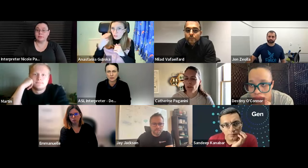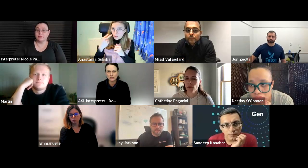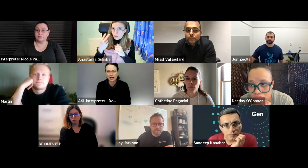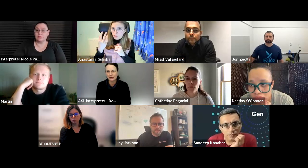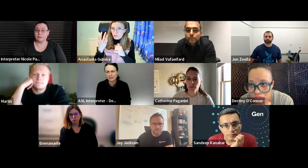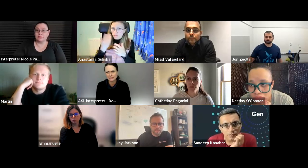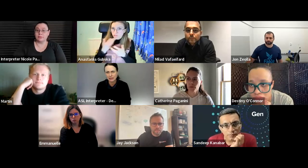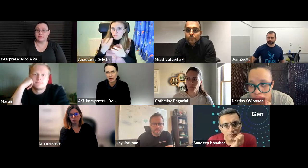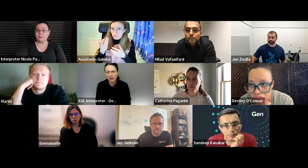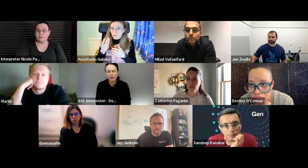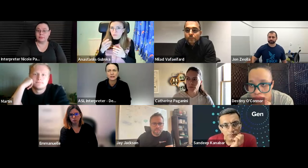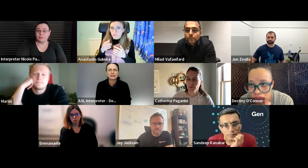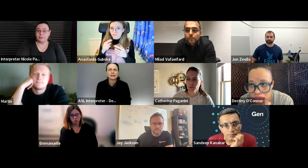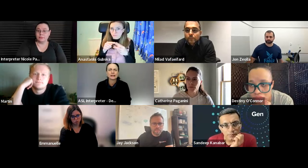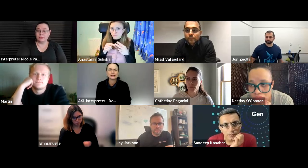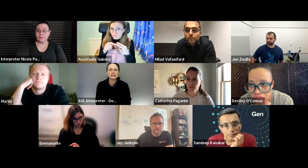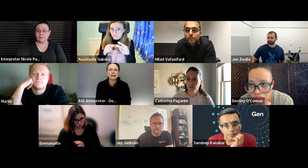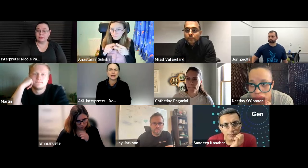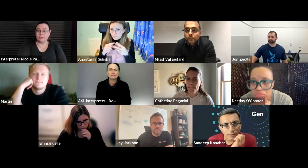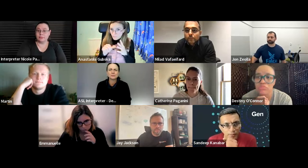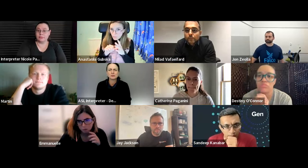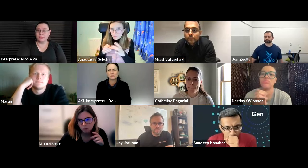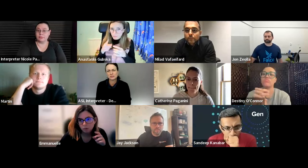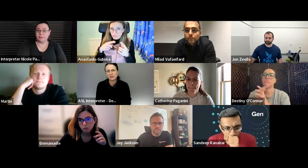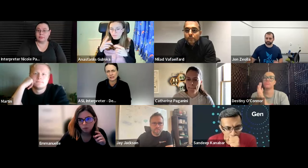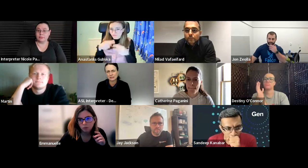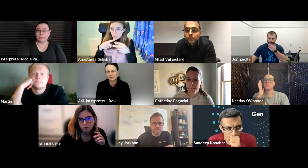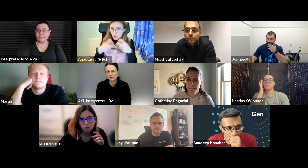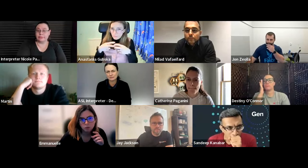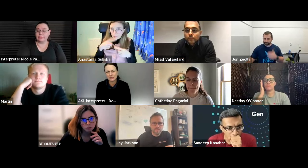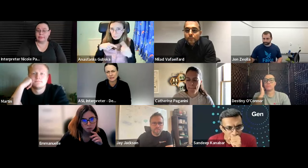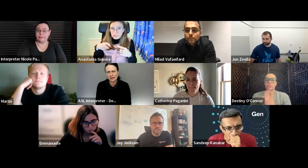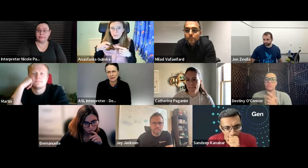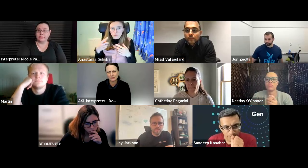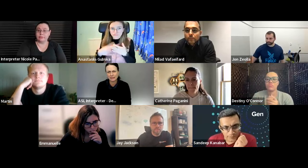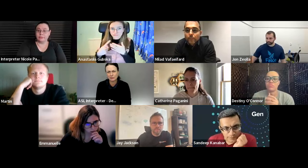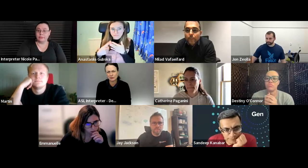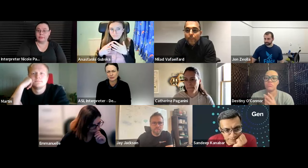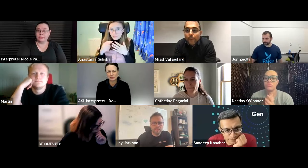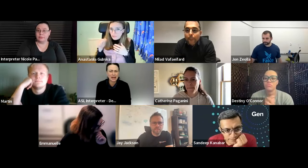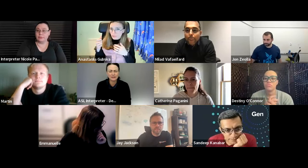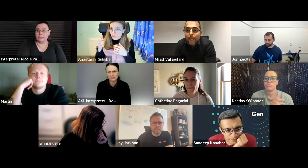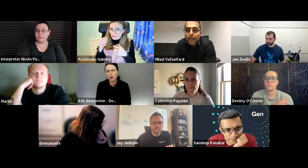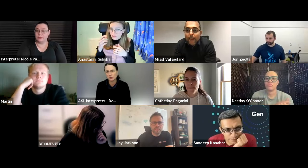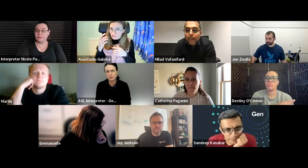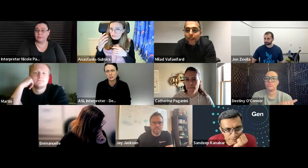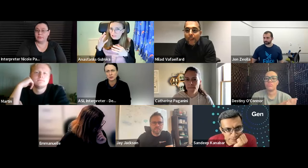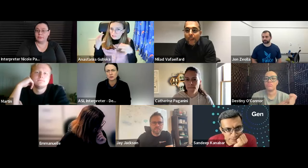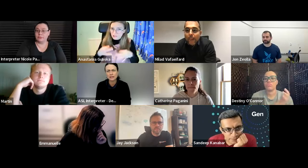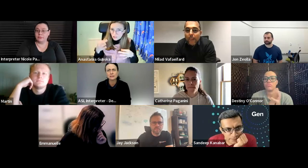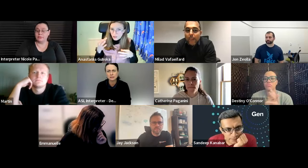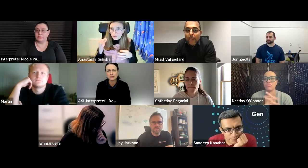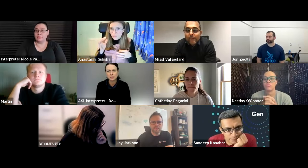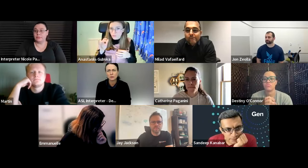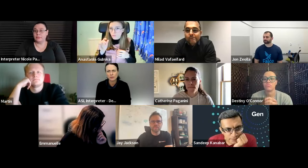sign language access there and um those sorts of things that i that we're having some problems we need